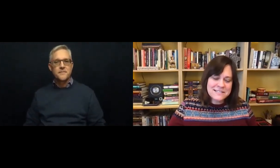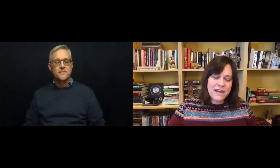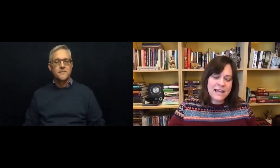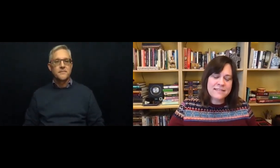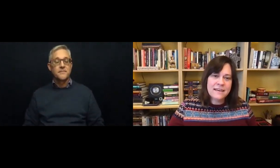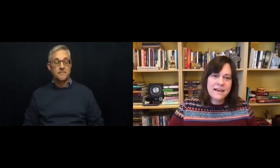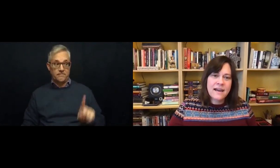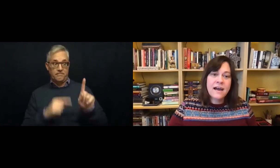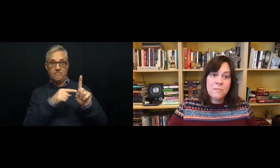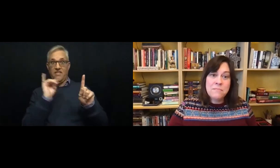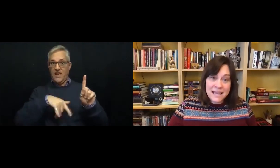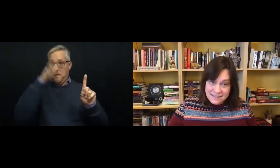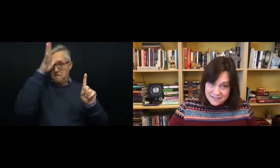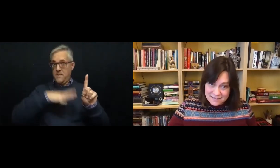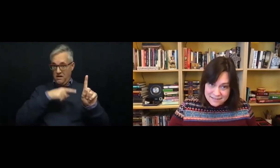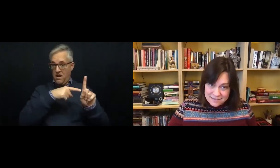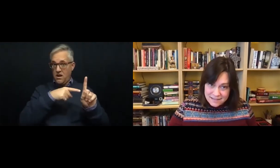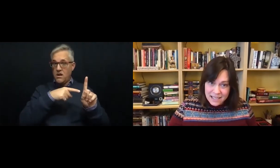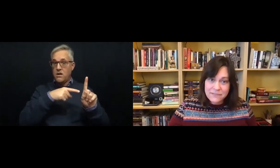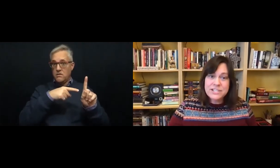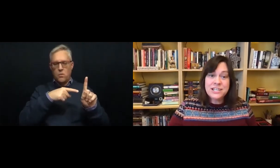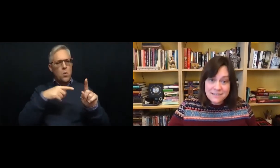faith amazes even Jesus.